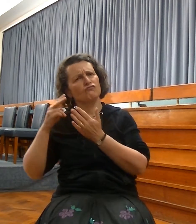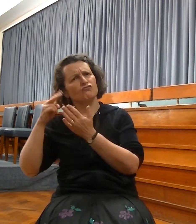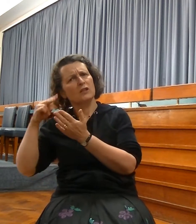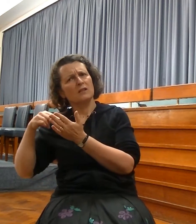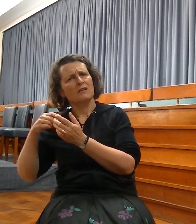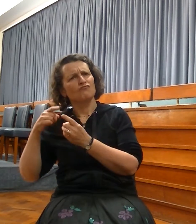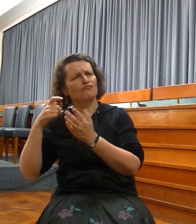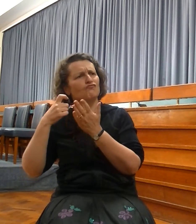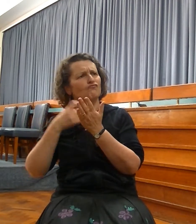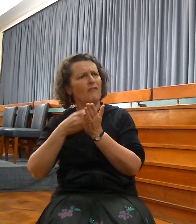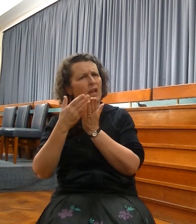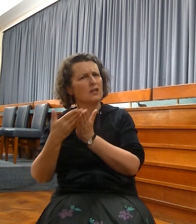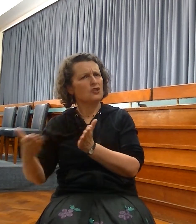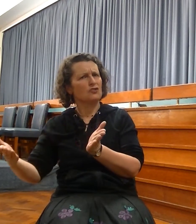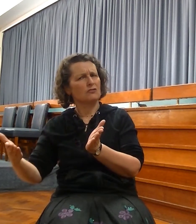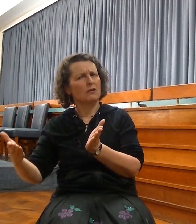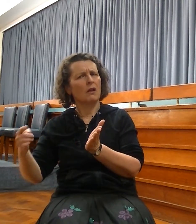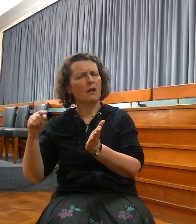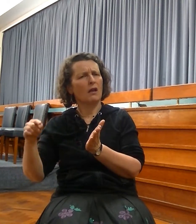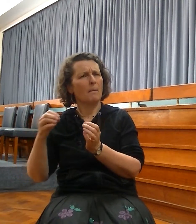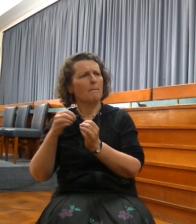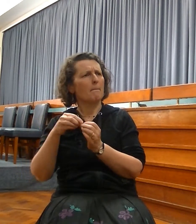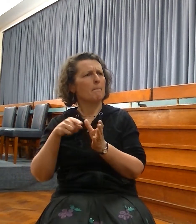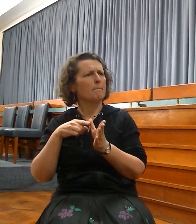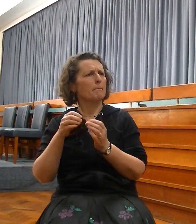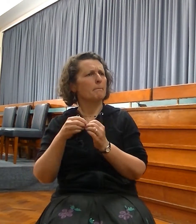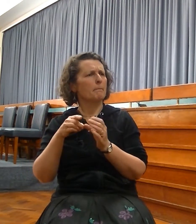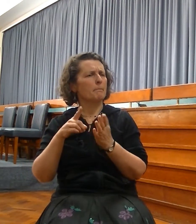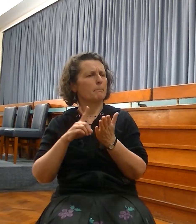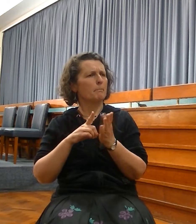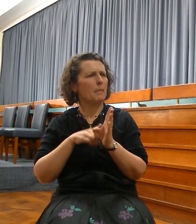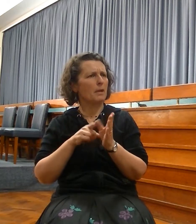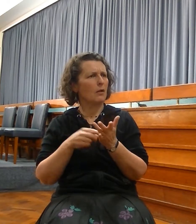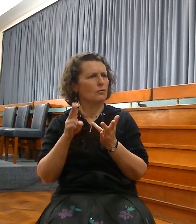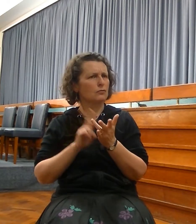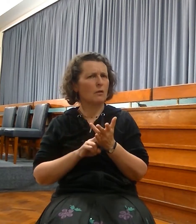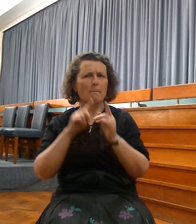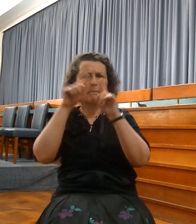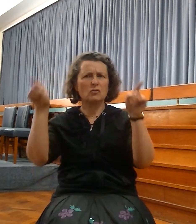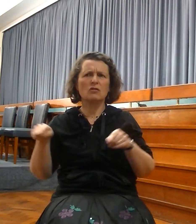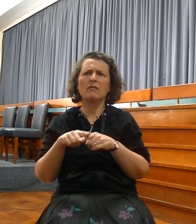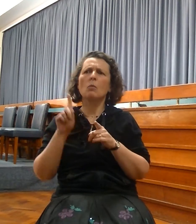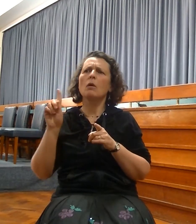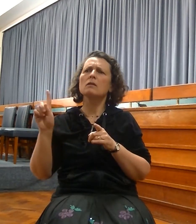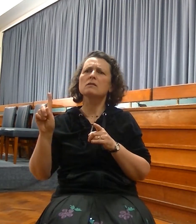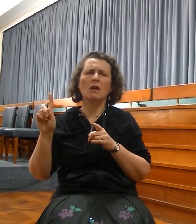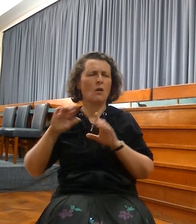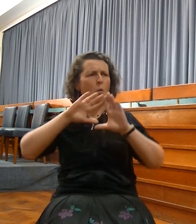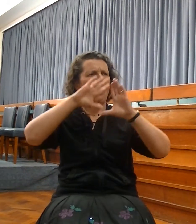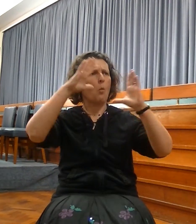is a type of the world that will be destroyed at the end of time. And after these things, I saw